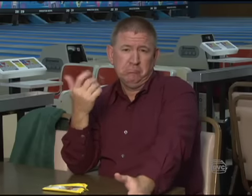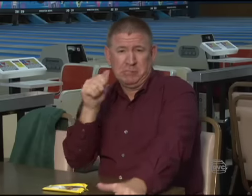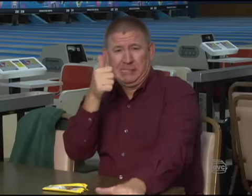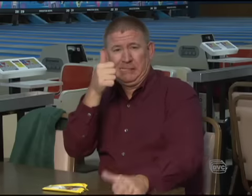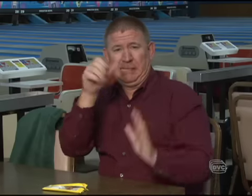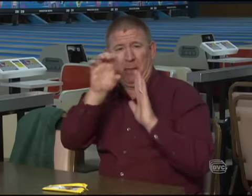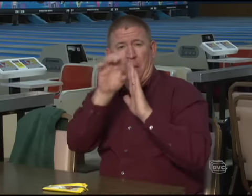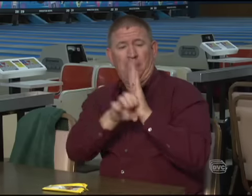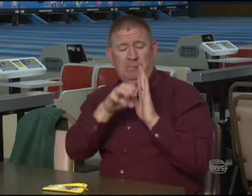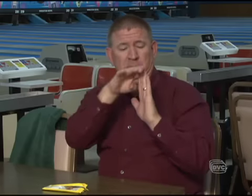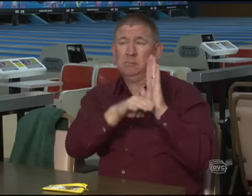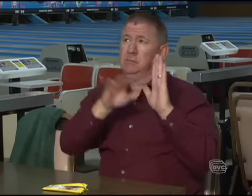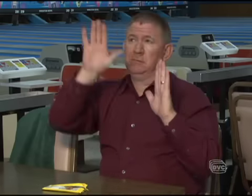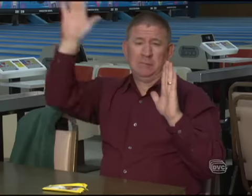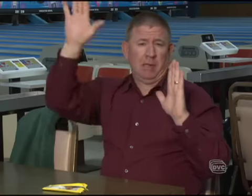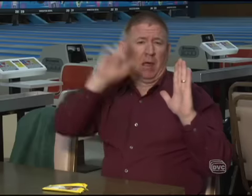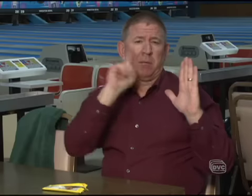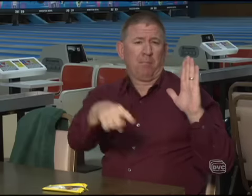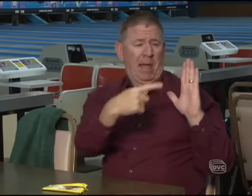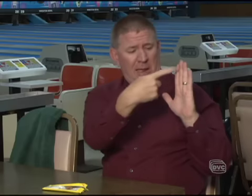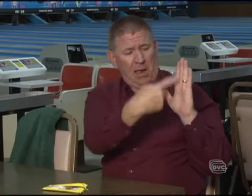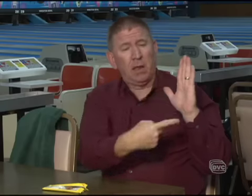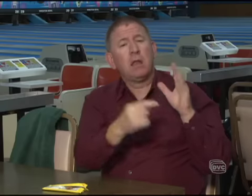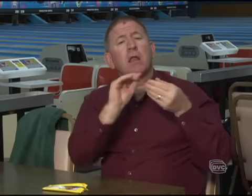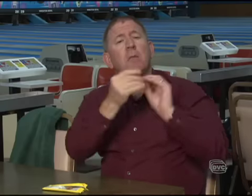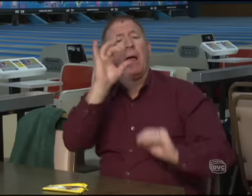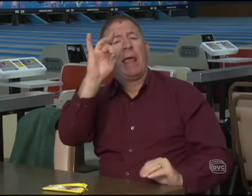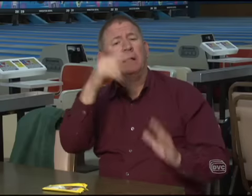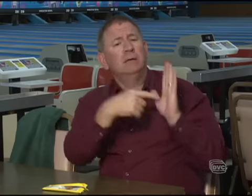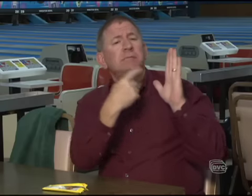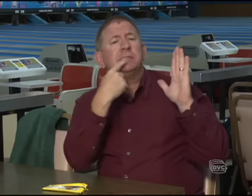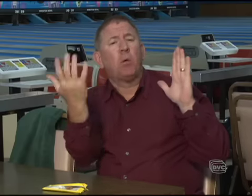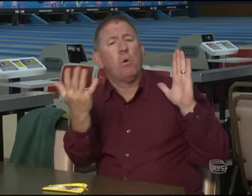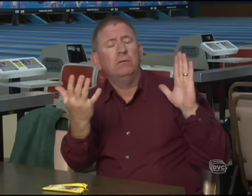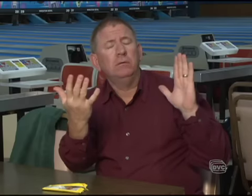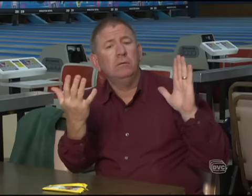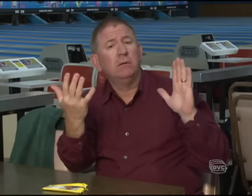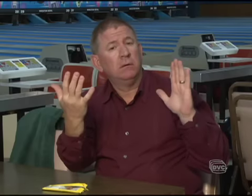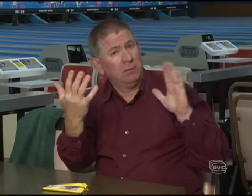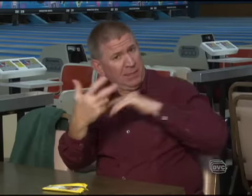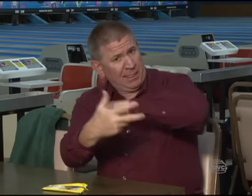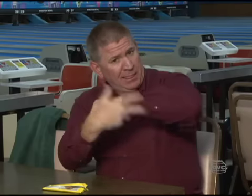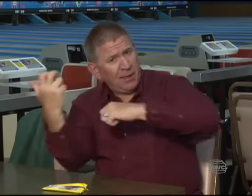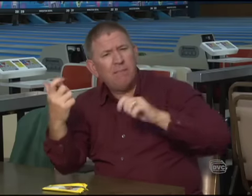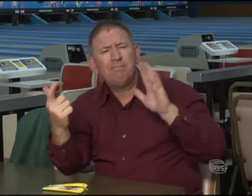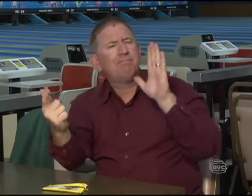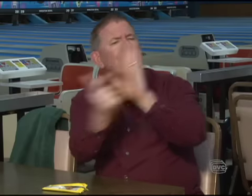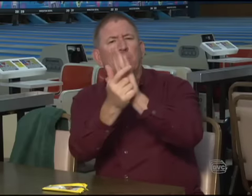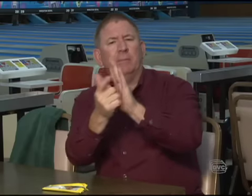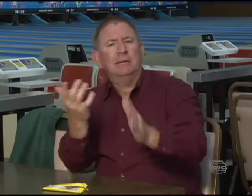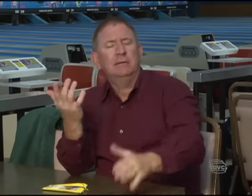You know, you've got the Ten Commandments. He's the one that wrote them. And number eight says what? Thou shalt not steal.